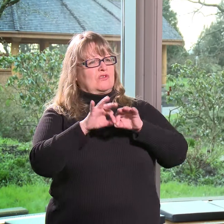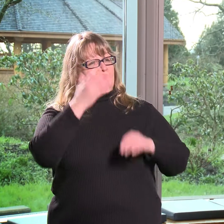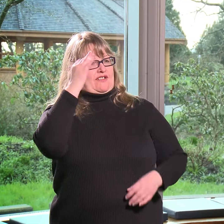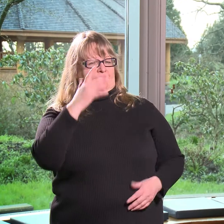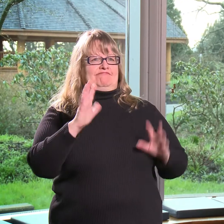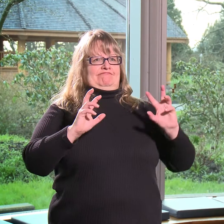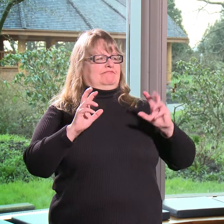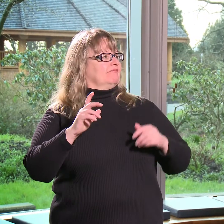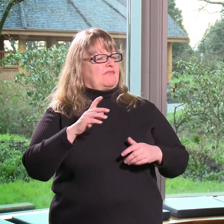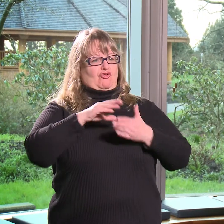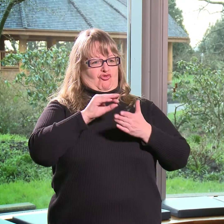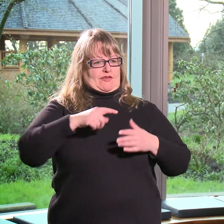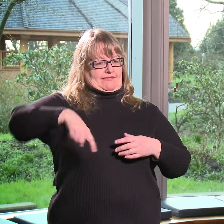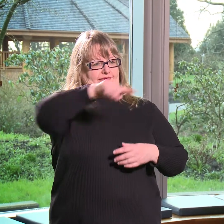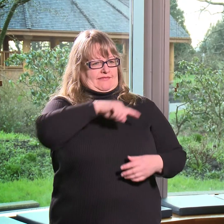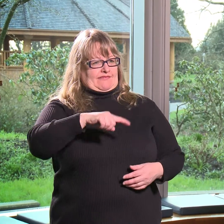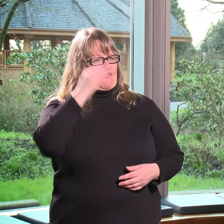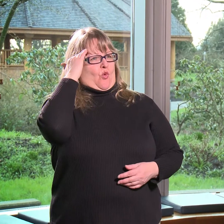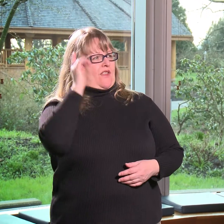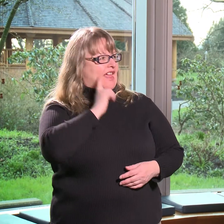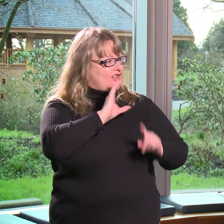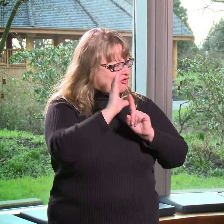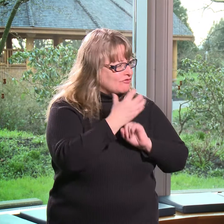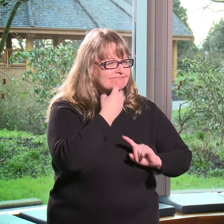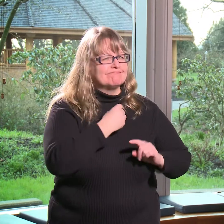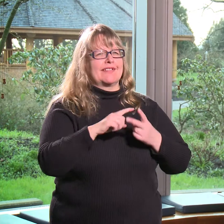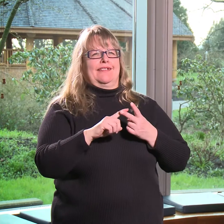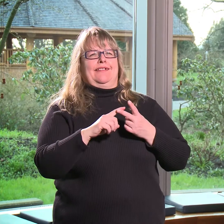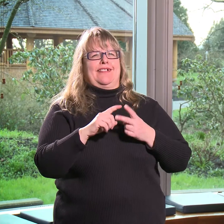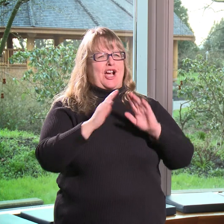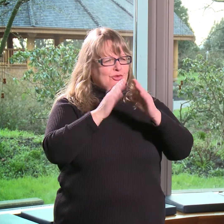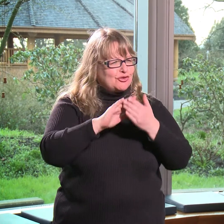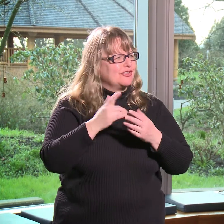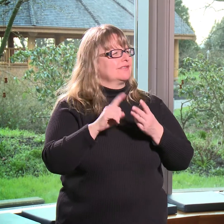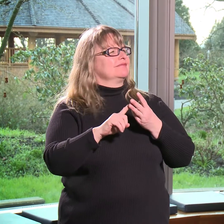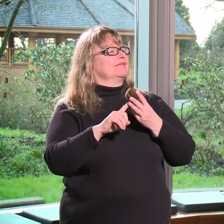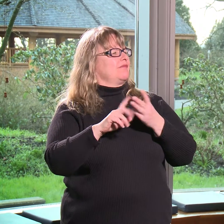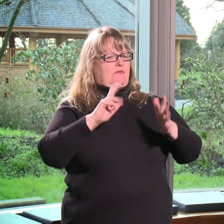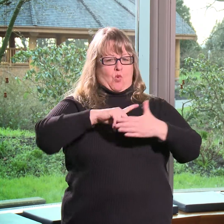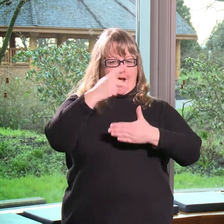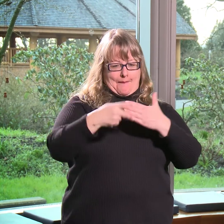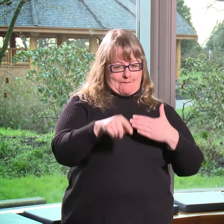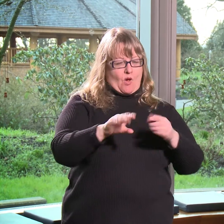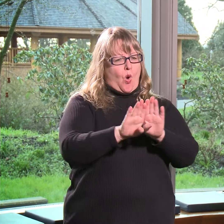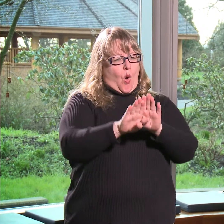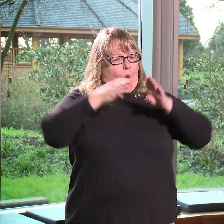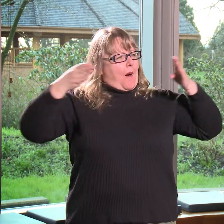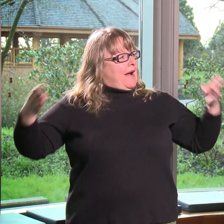Well, this program is really important because, you know, a lot of these students don't know about the Deaf community and the values and